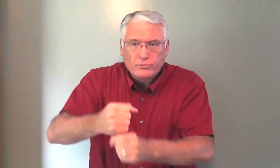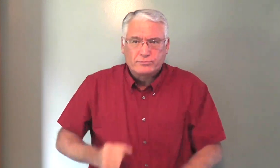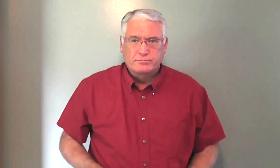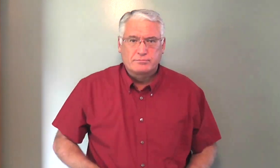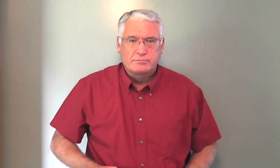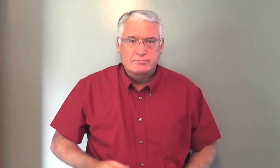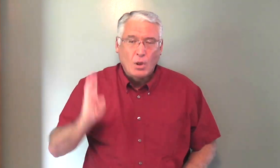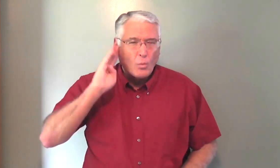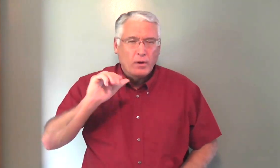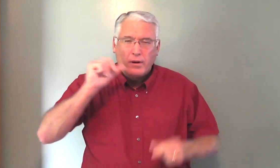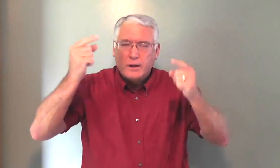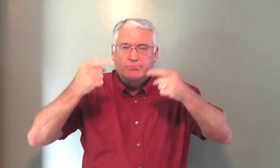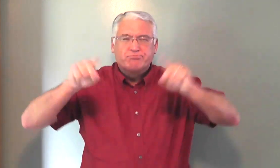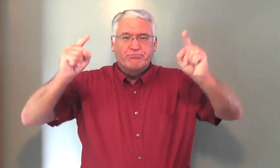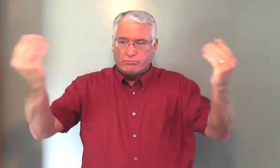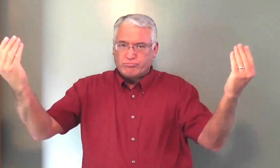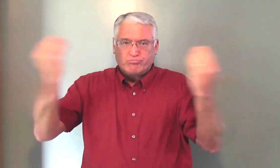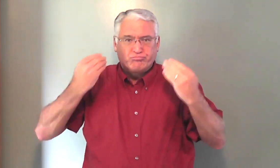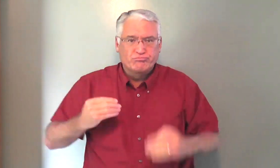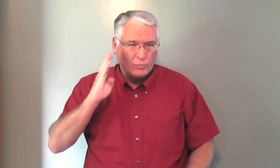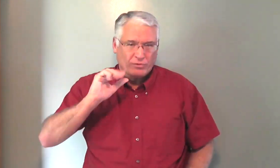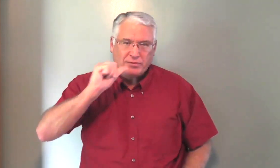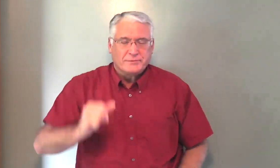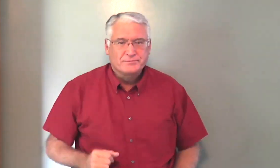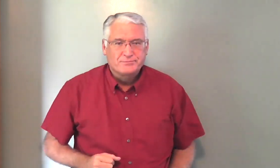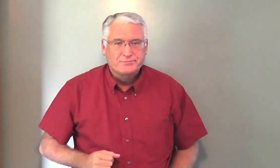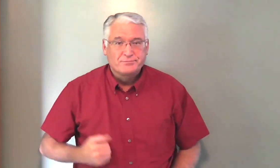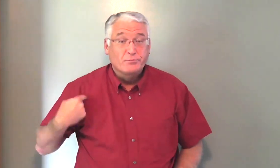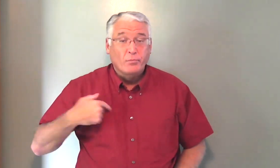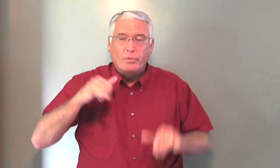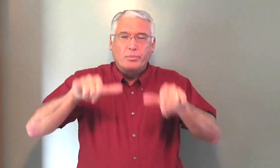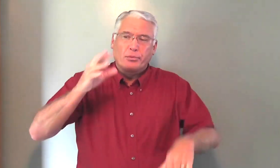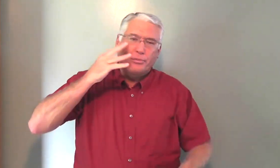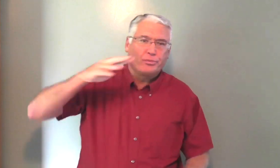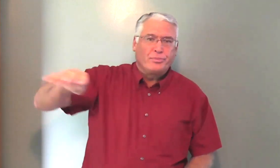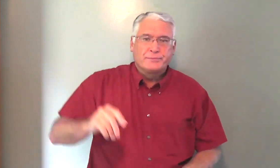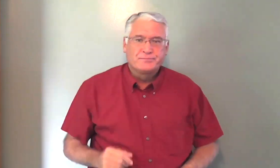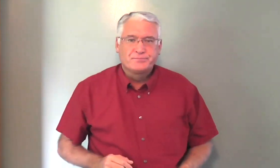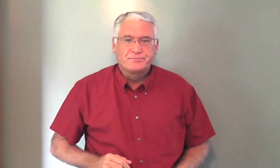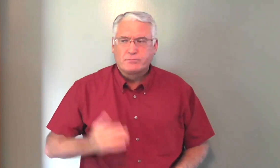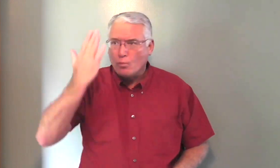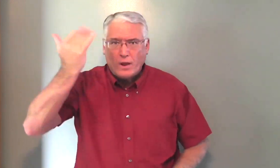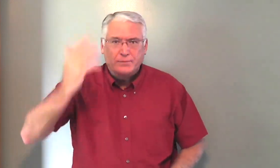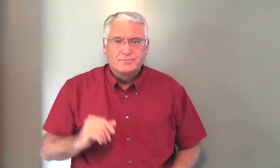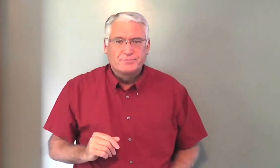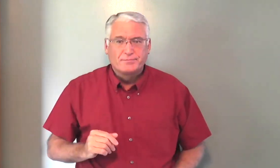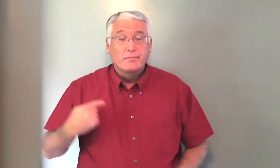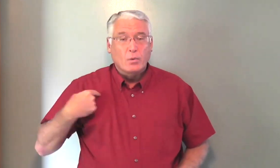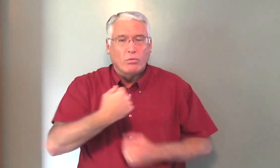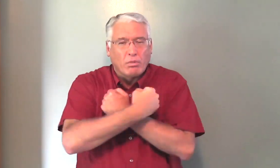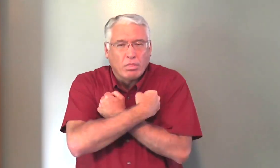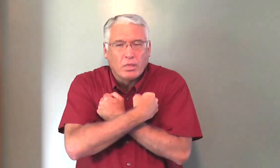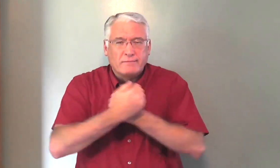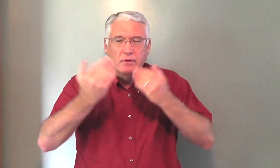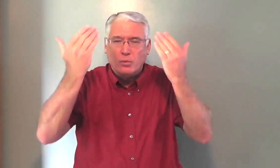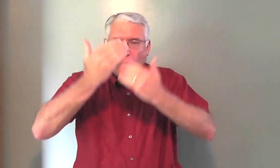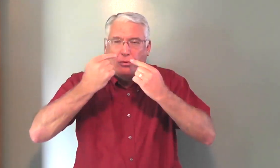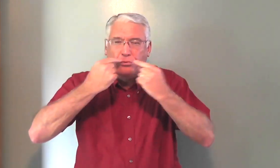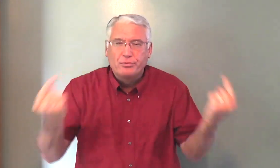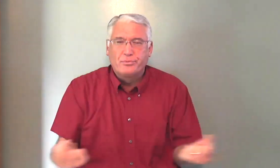all year, it would not accomplish in convincing us. We would completely ignore the gospel. Why? Because we